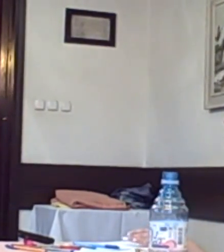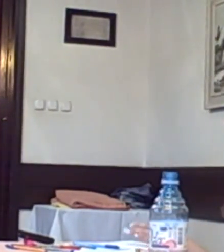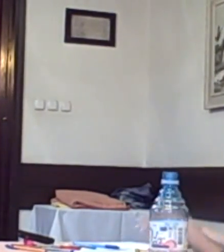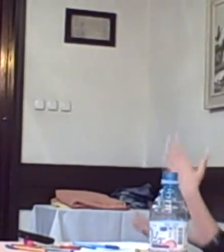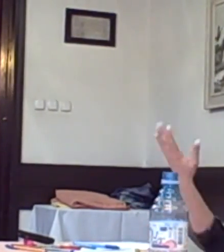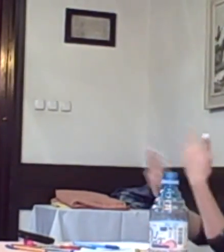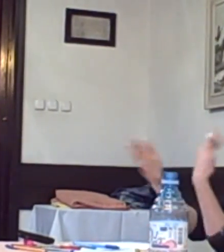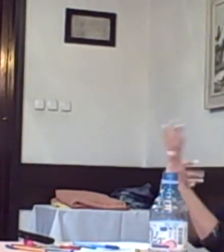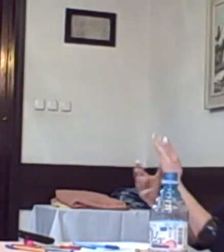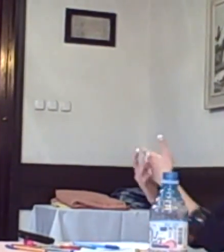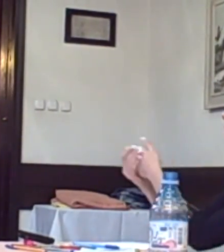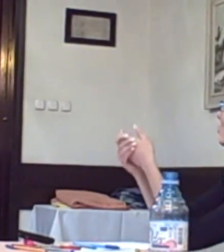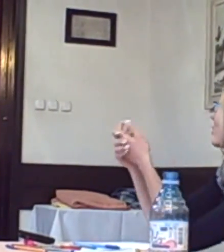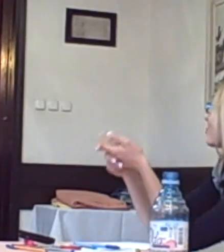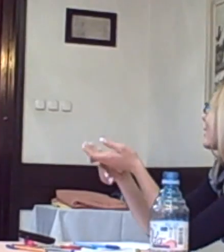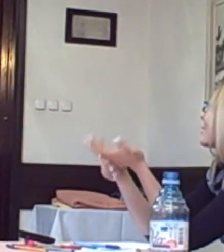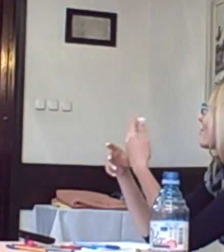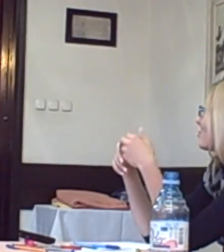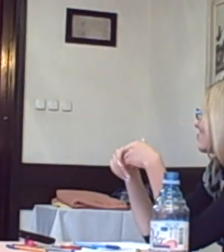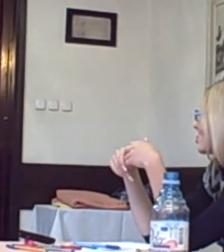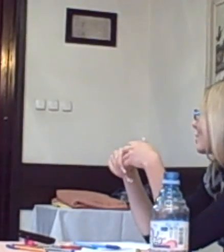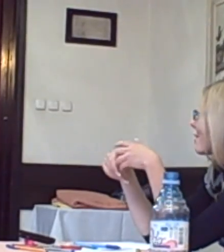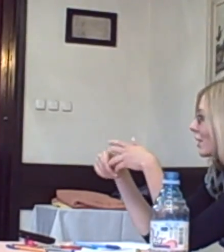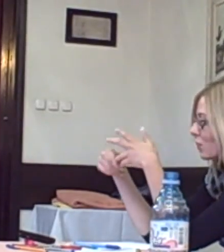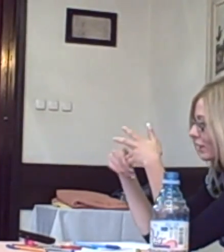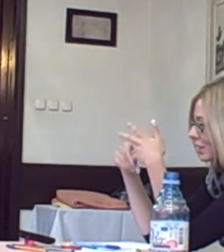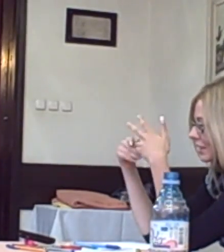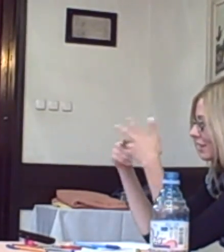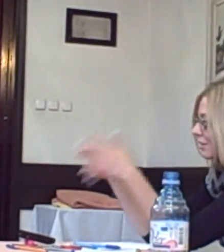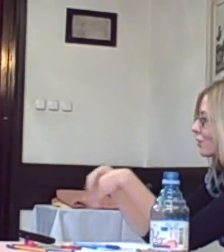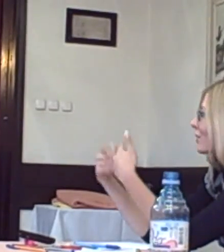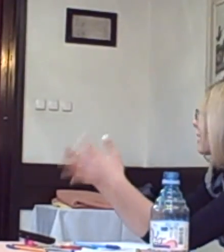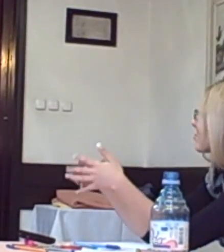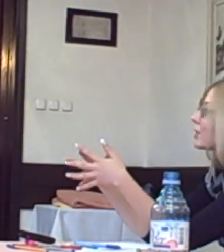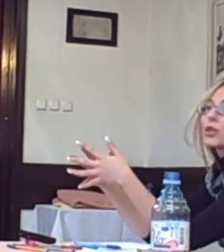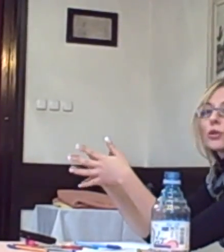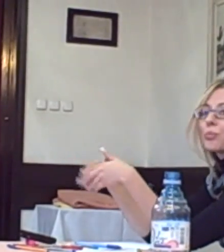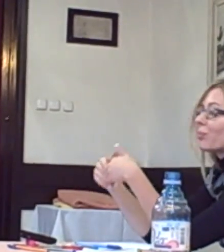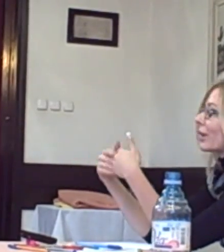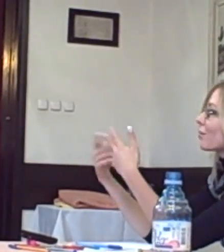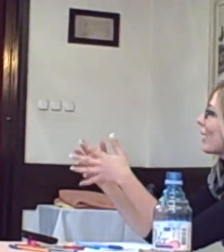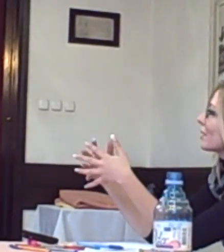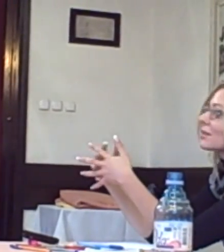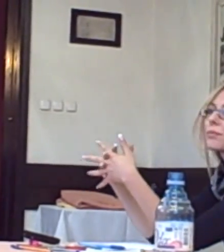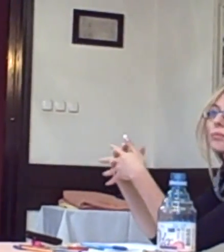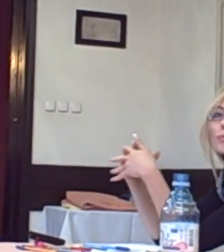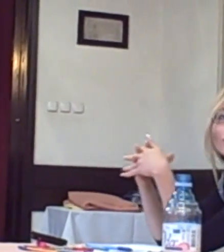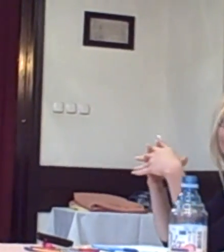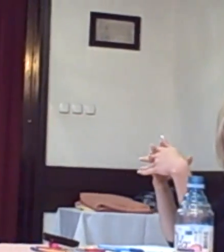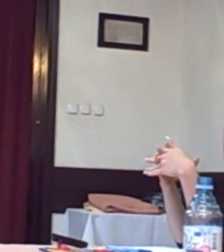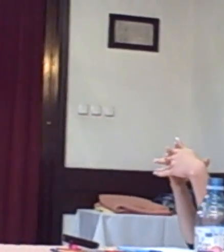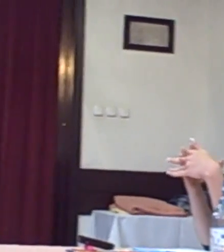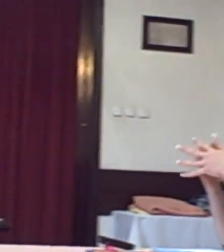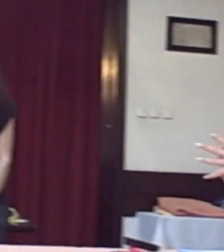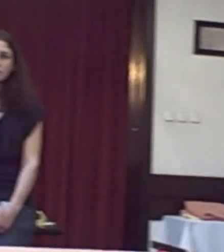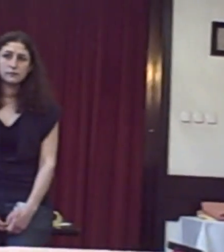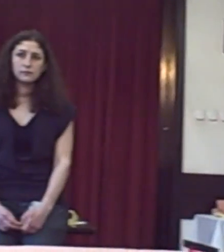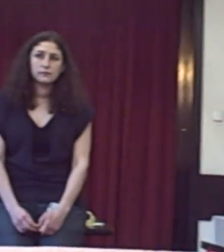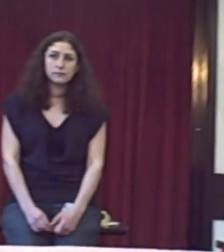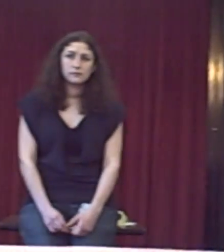receive all those welfare in the future. That's why it's... But isn't... Isn't gambling taxed? Yeah, gambling is actually